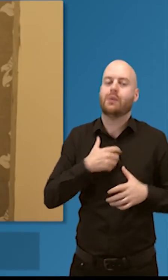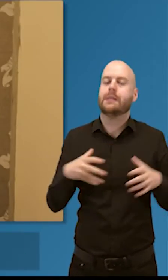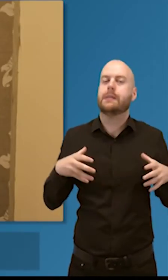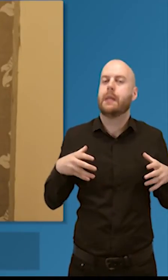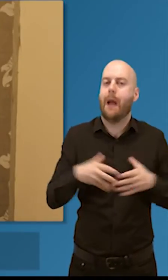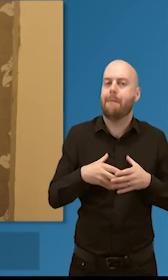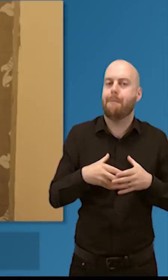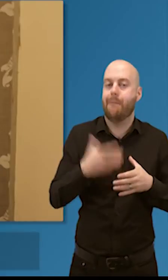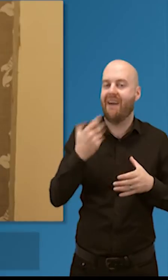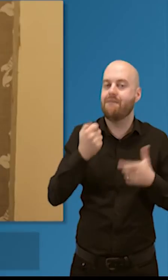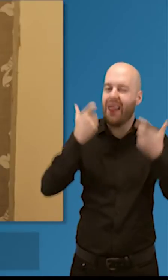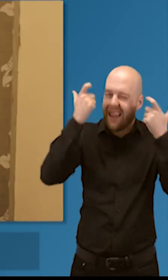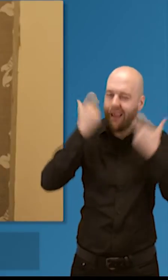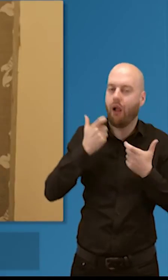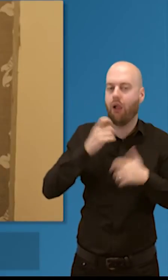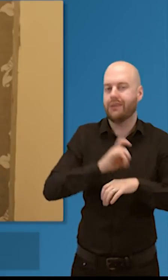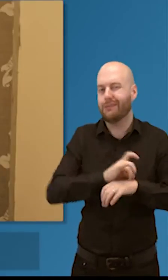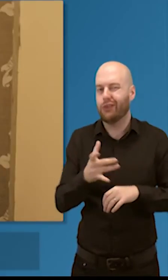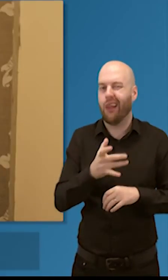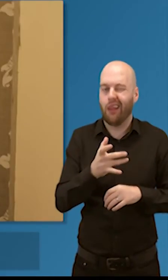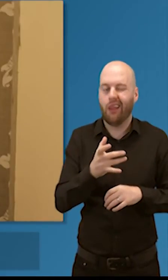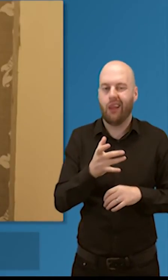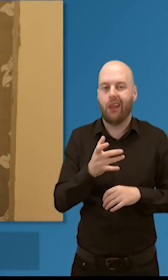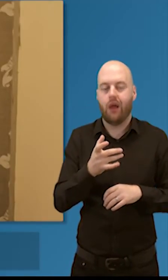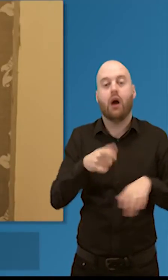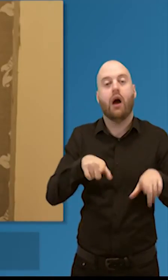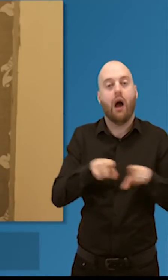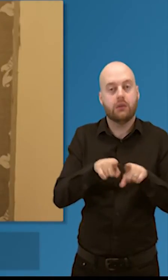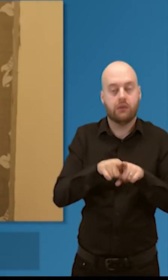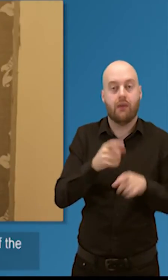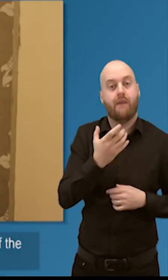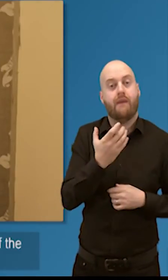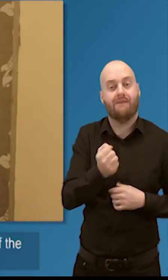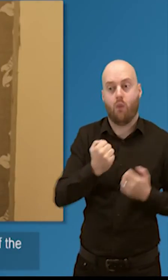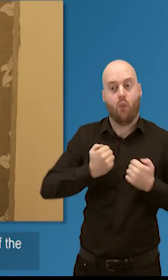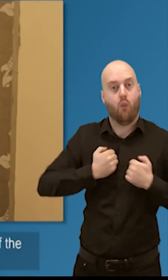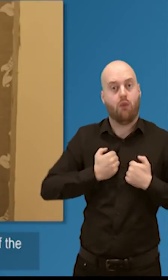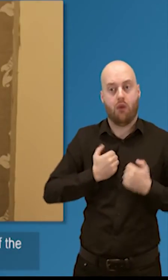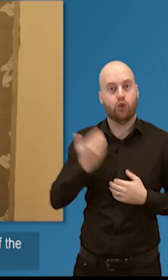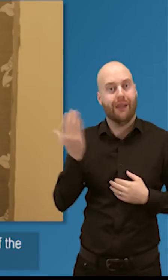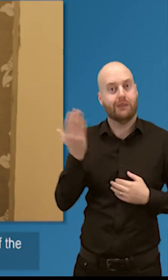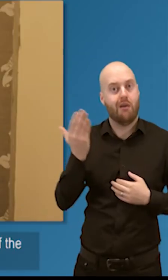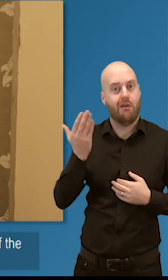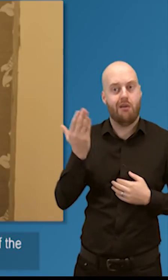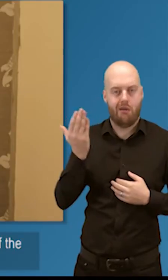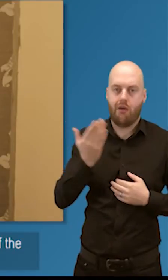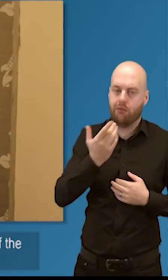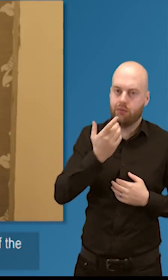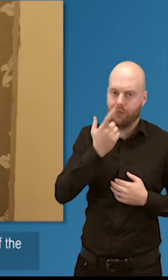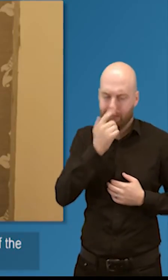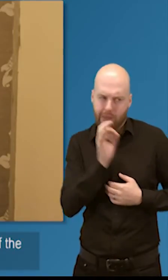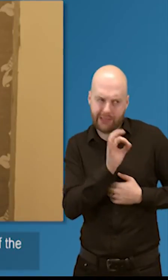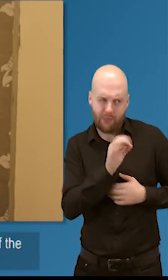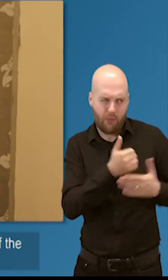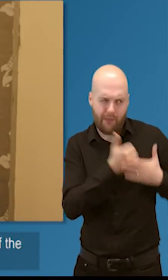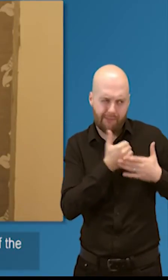advice and we'll take things through and whatever due process we require to do. So I what I'm saying to you is although we do all of the positive